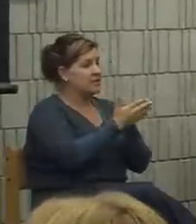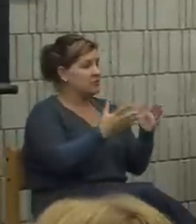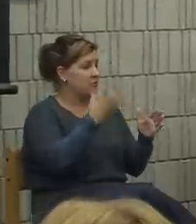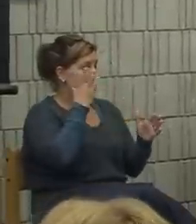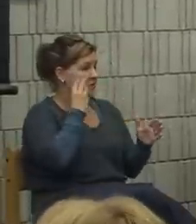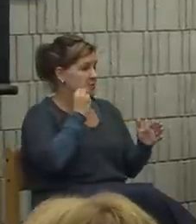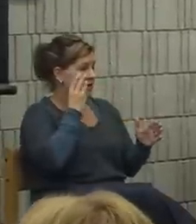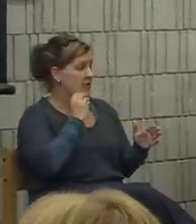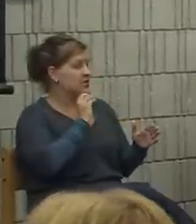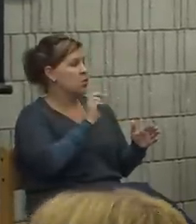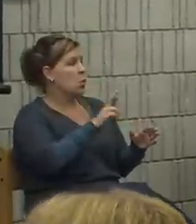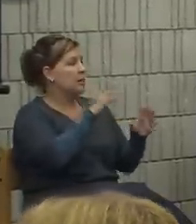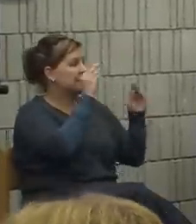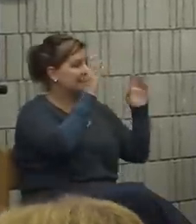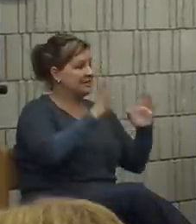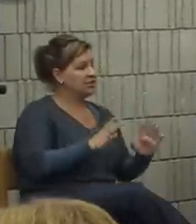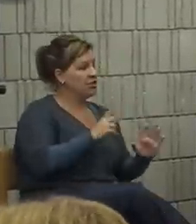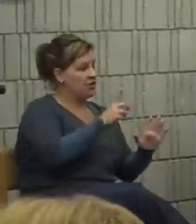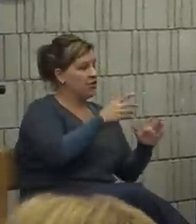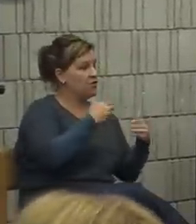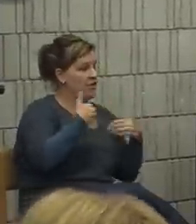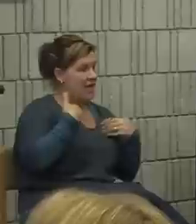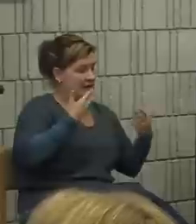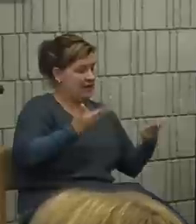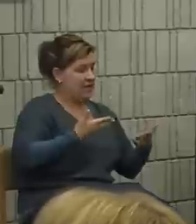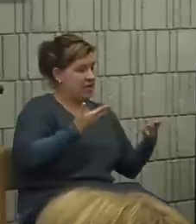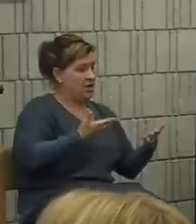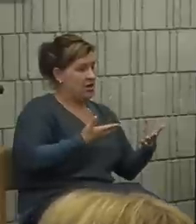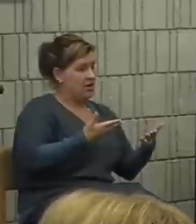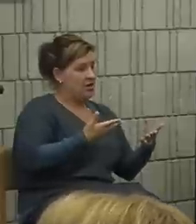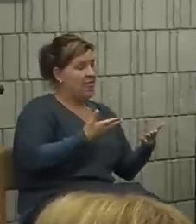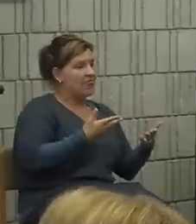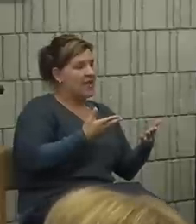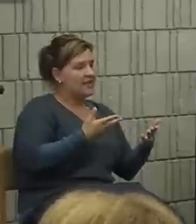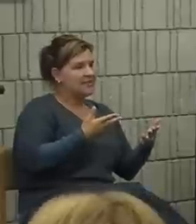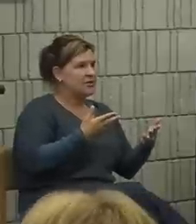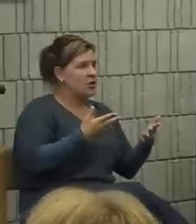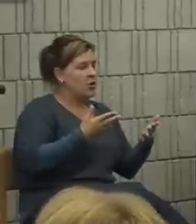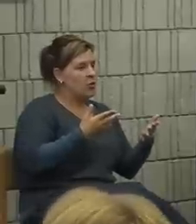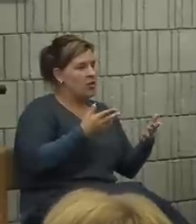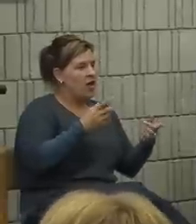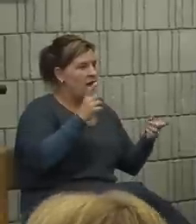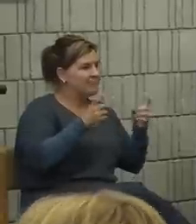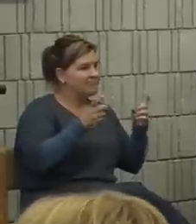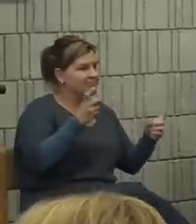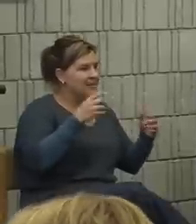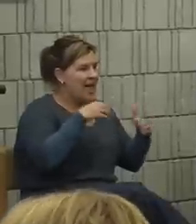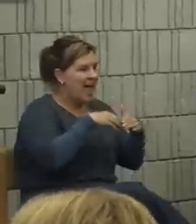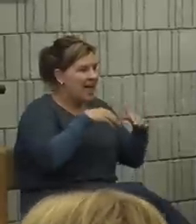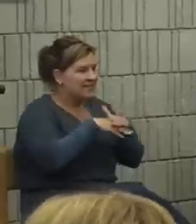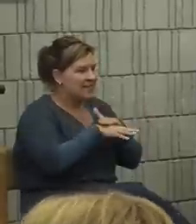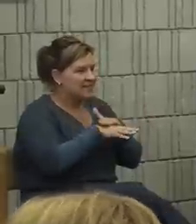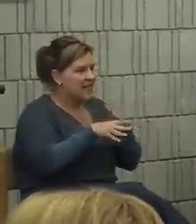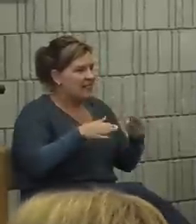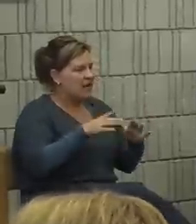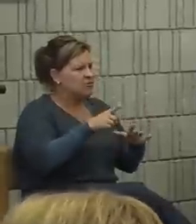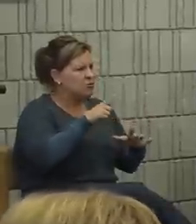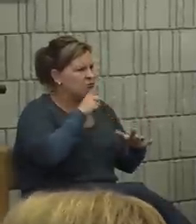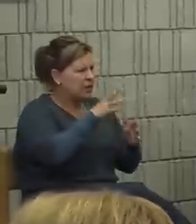professor that you've had that has created access in a way in which allowed you to really learn the material and feel